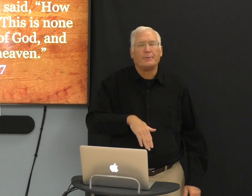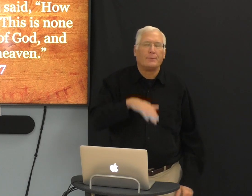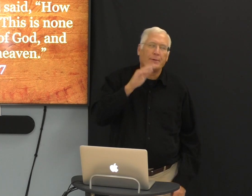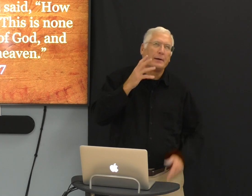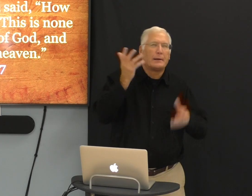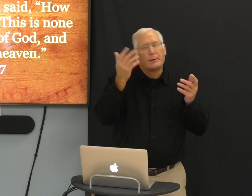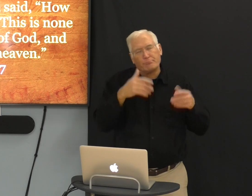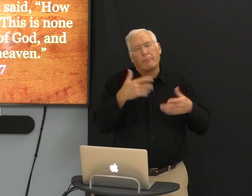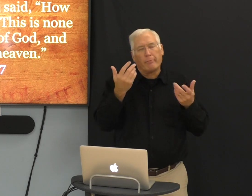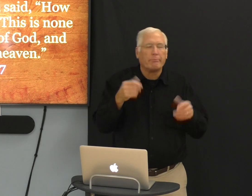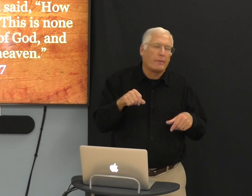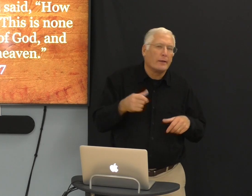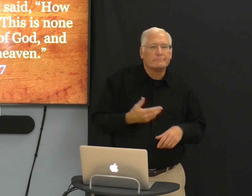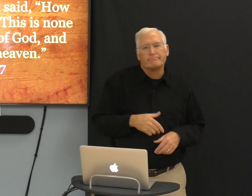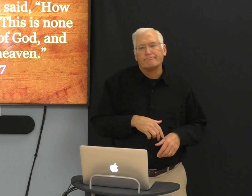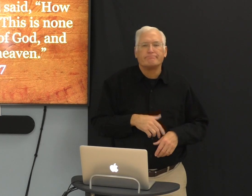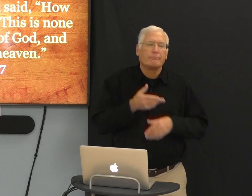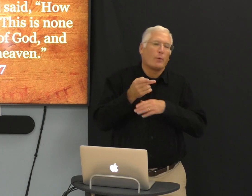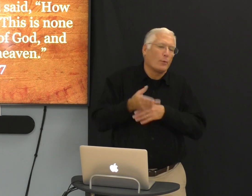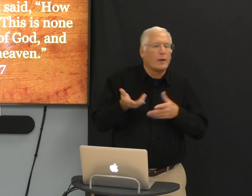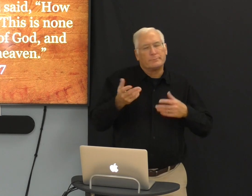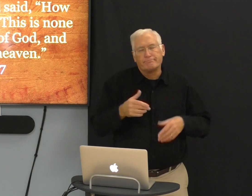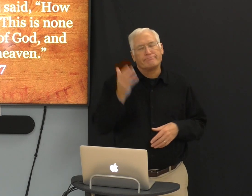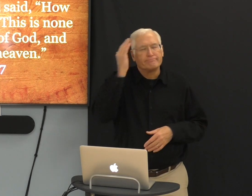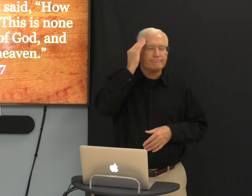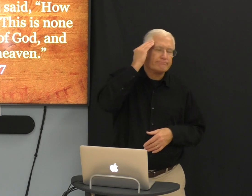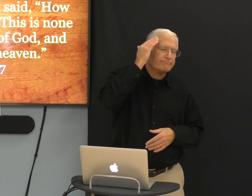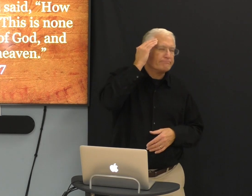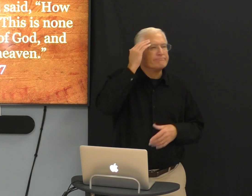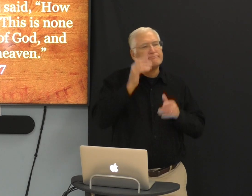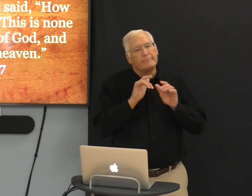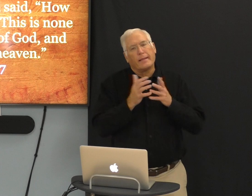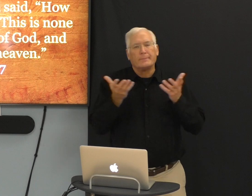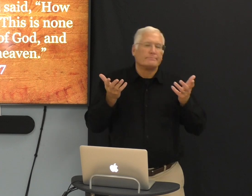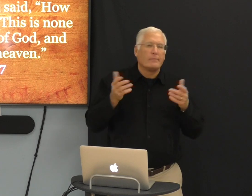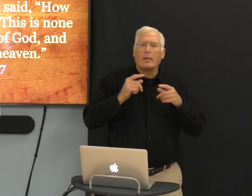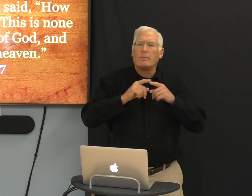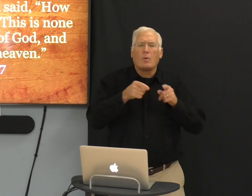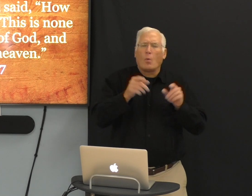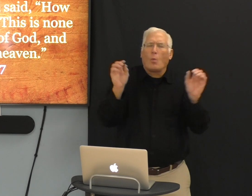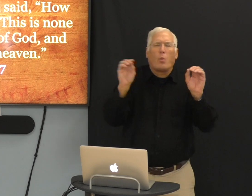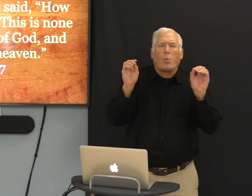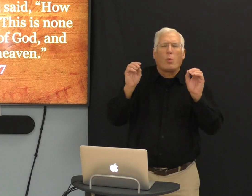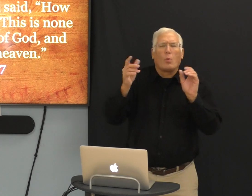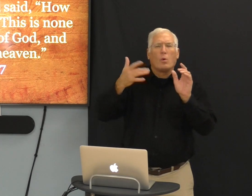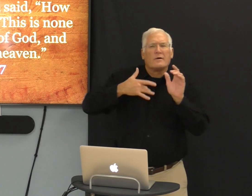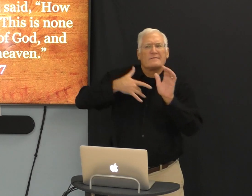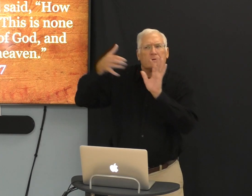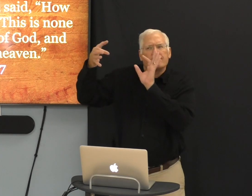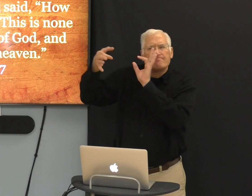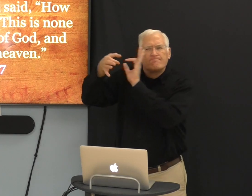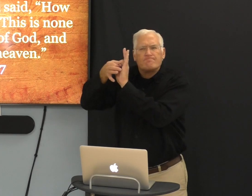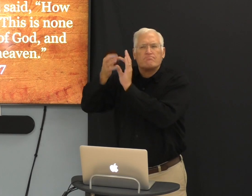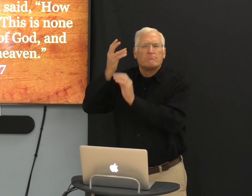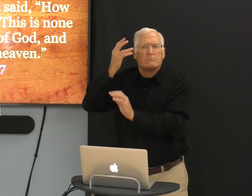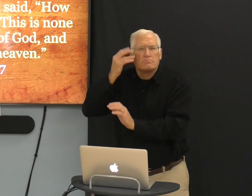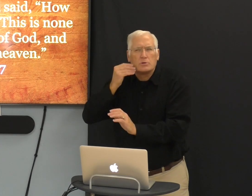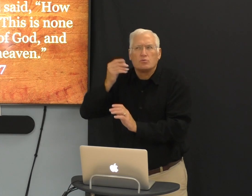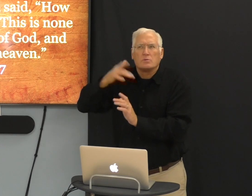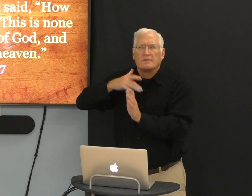And a Christian mom, you know, yeah, whatever. Just kind of used to it. No, any biblical things. No. But, you know,